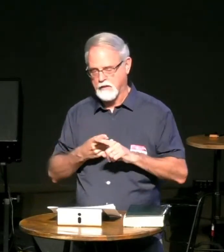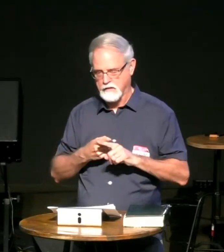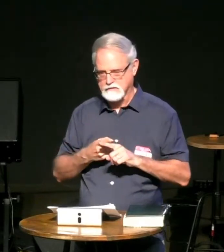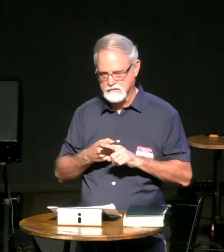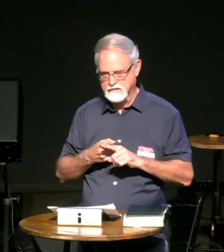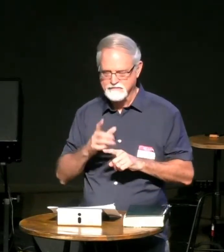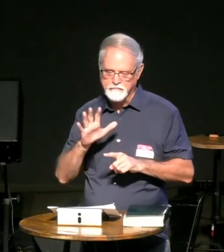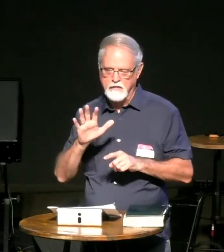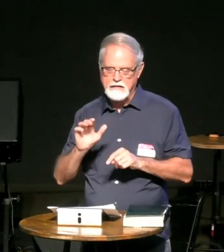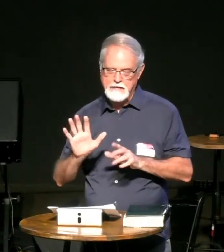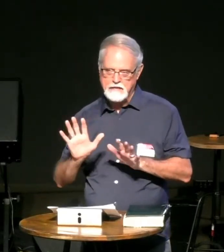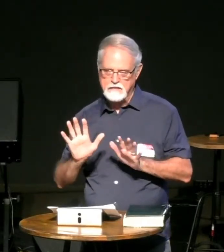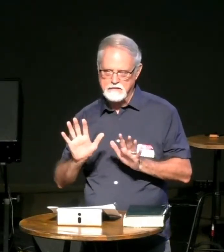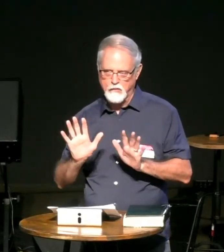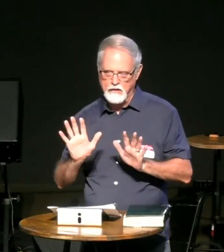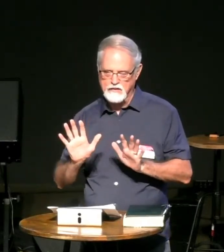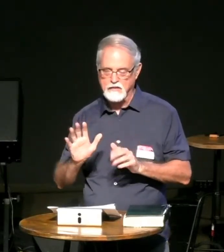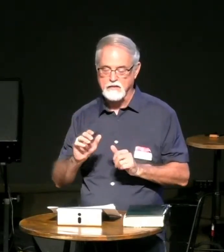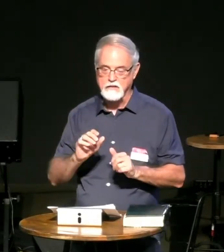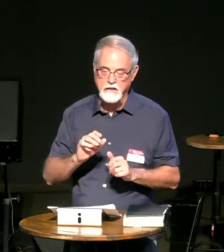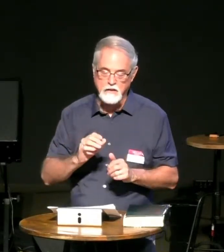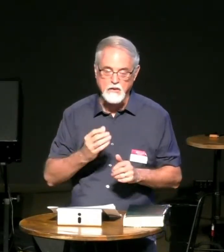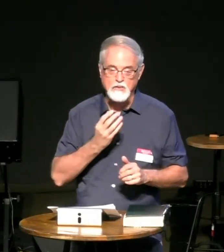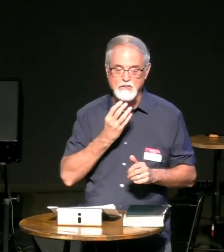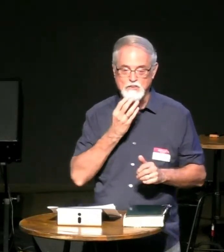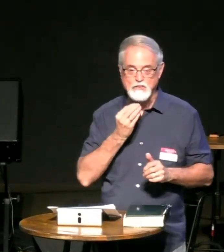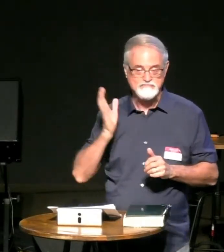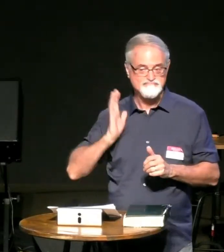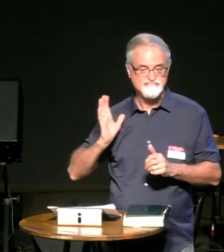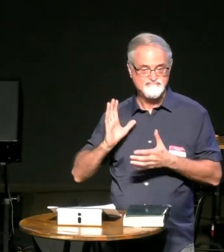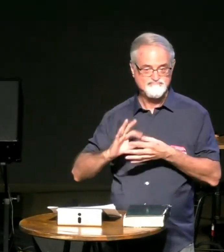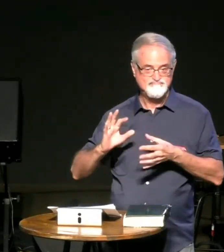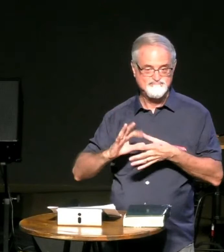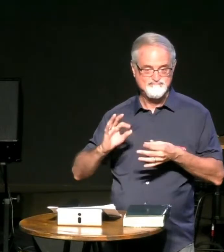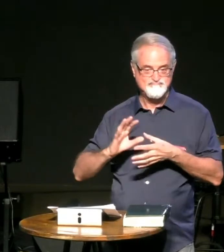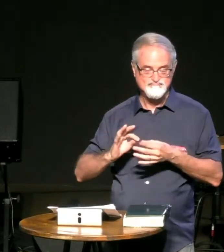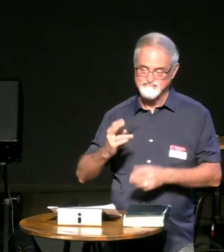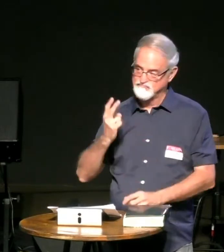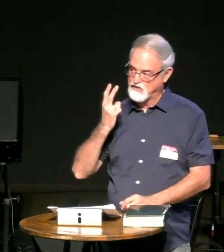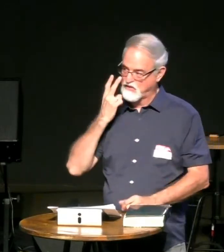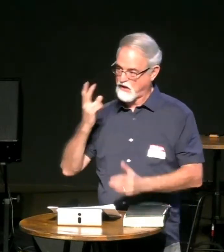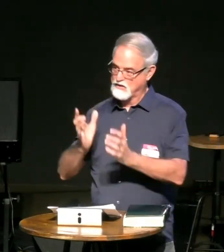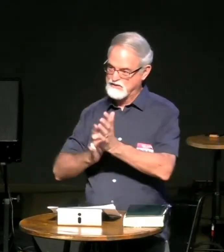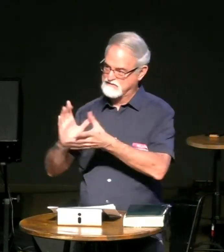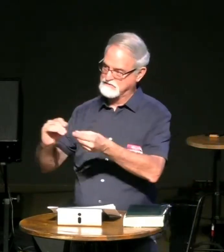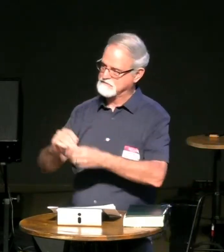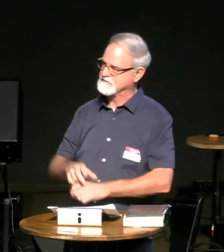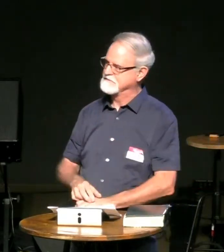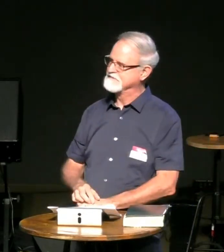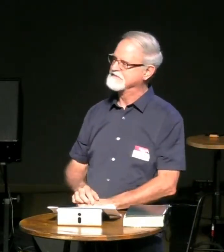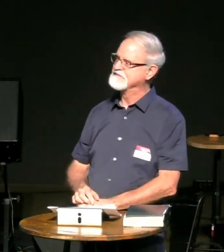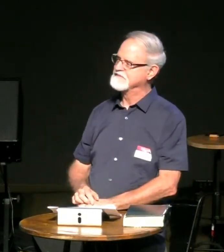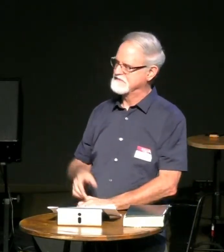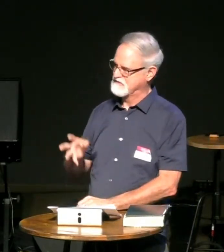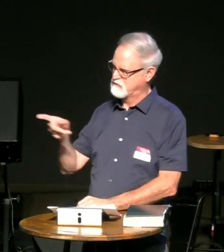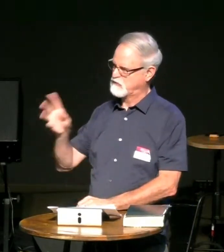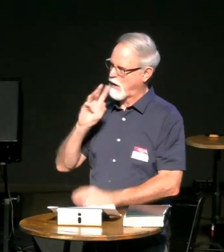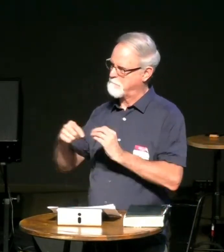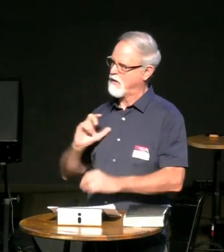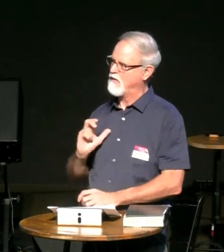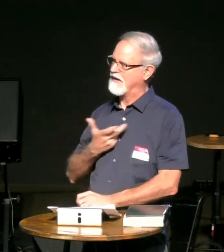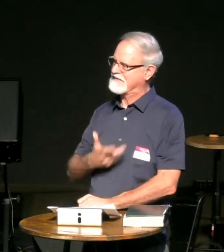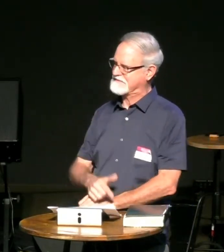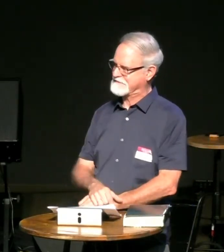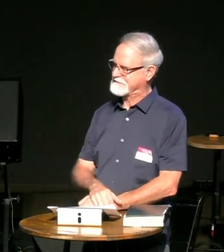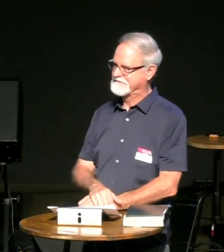now let me back up a little bit the jewish people back then they would look at